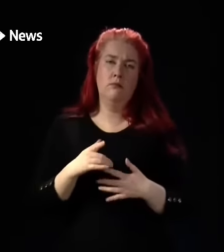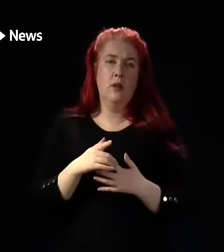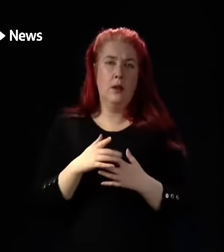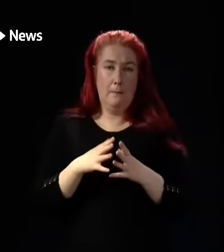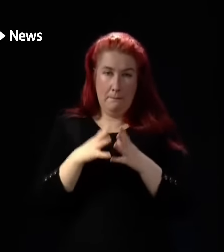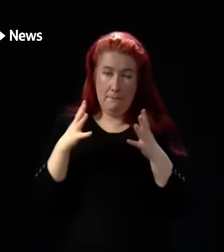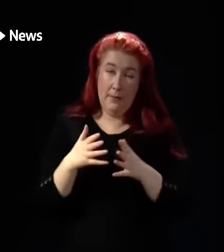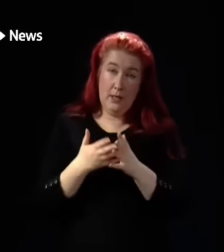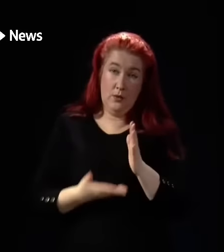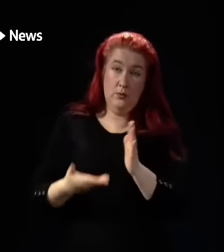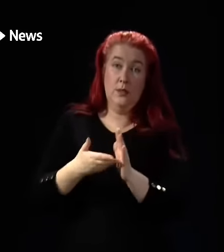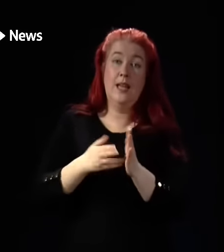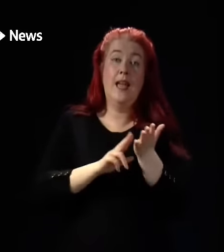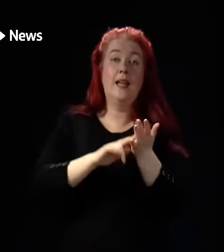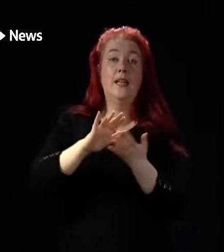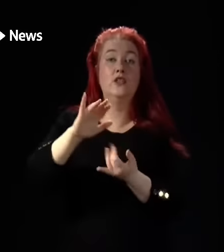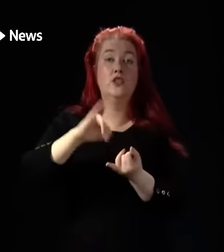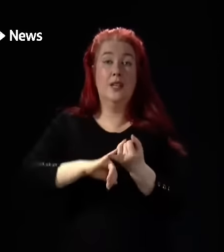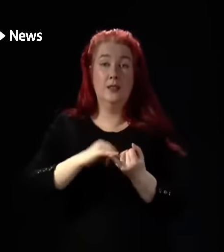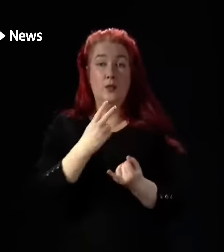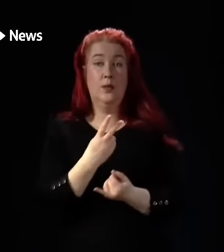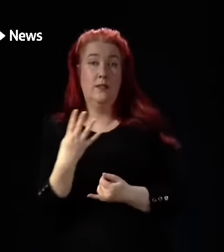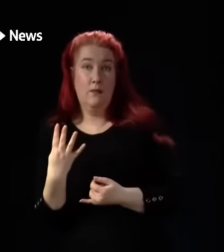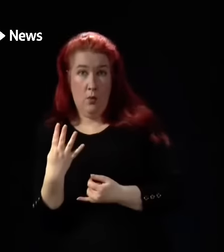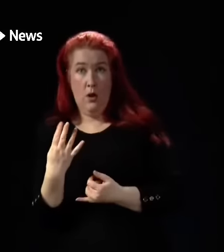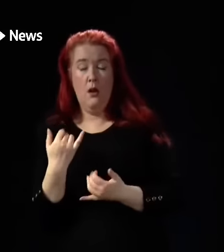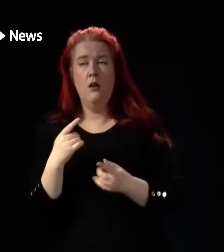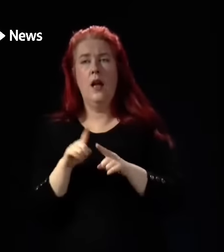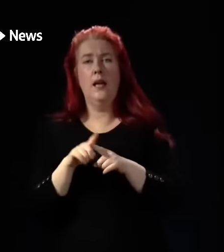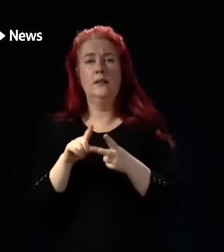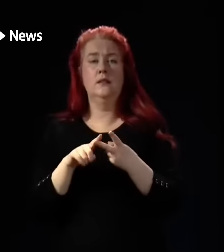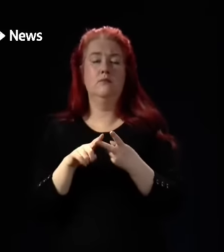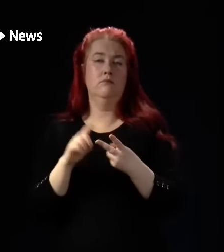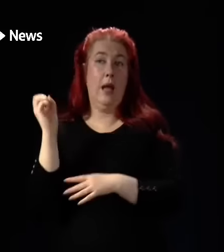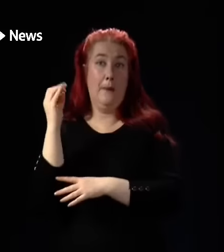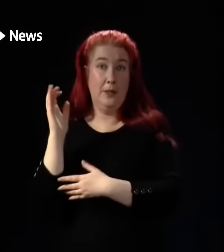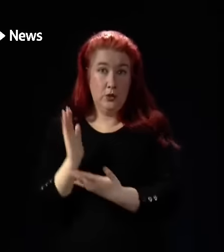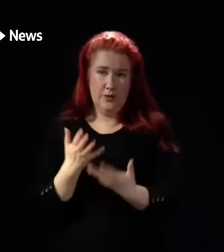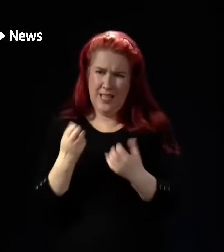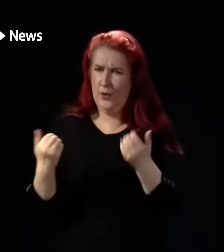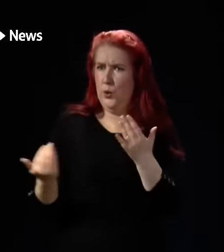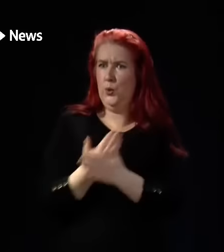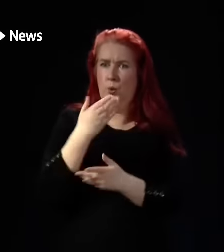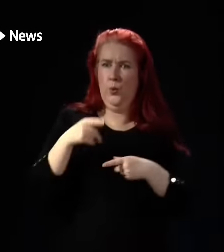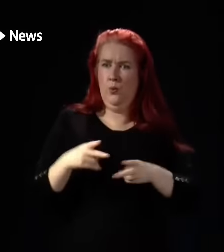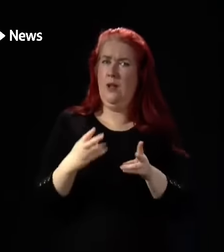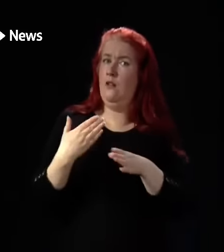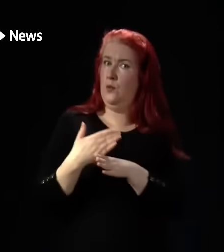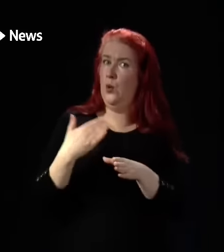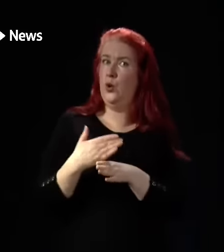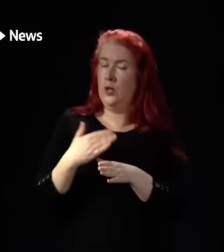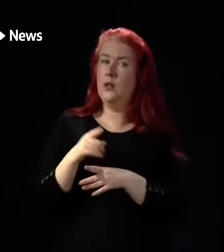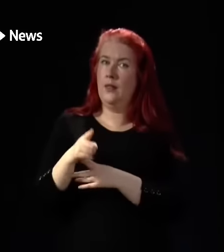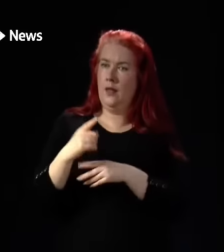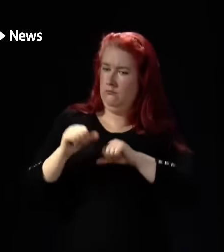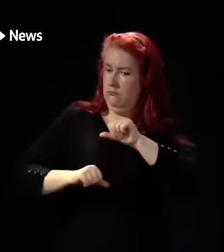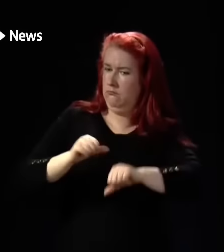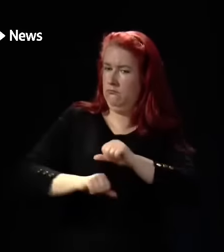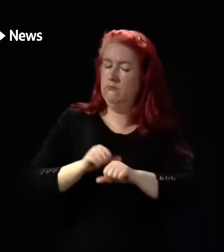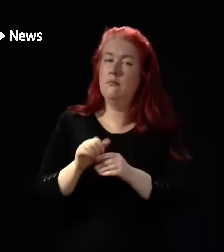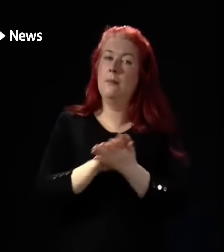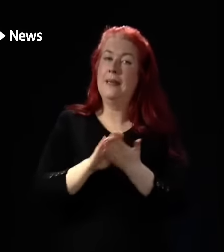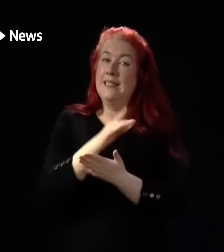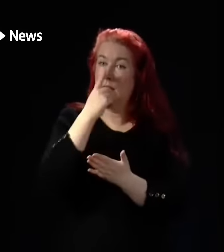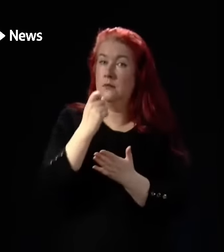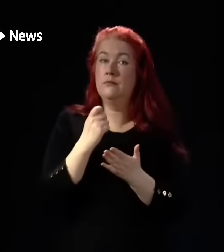both NHS 24 and the ambulance service through new and innovative ways of working are making to preventing pressure